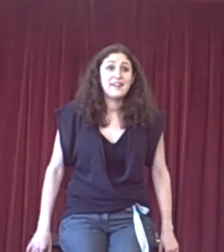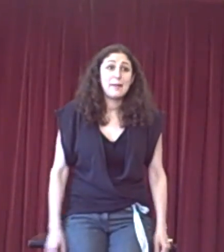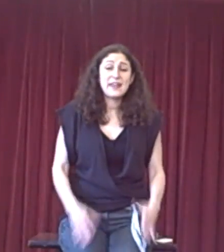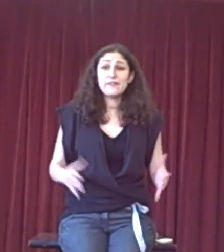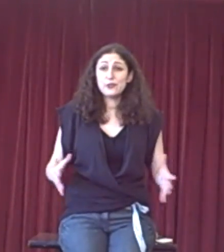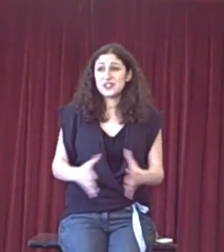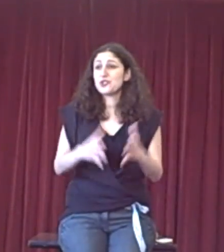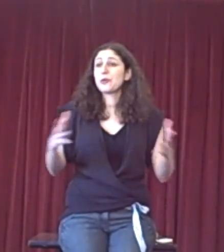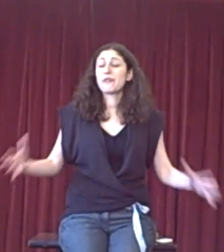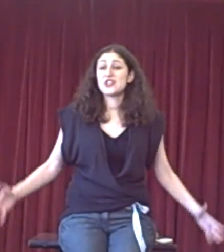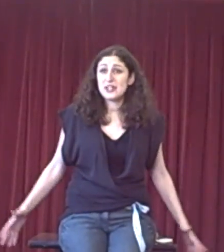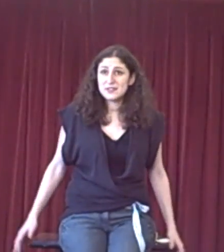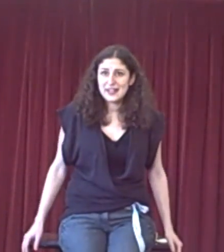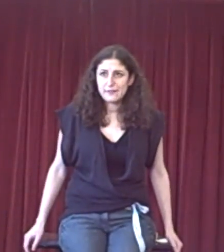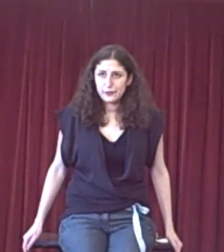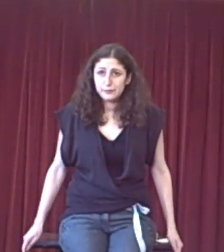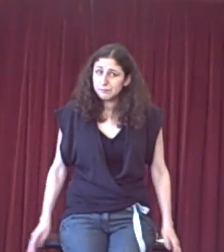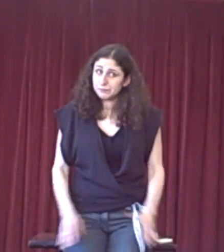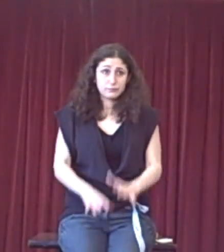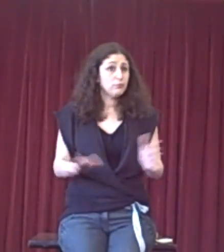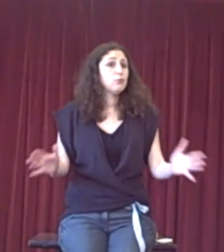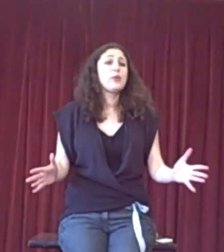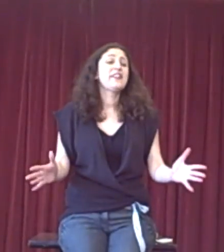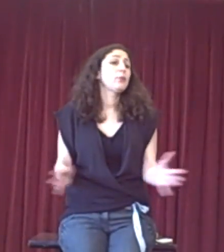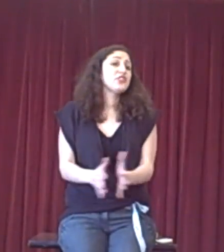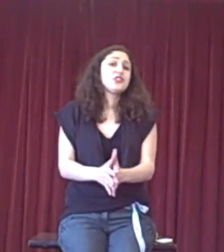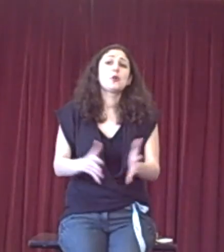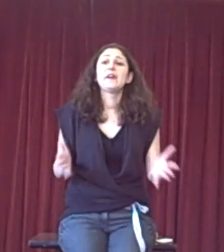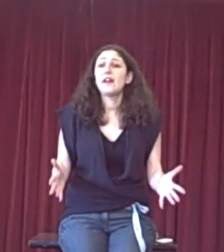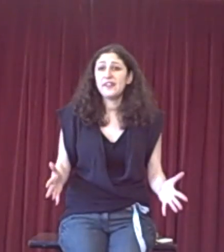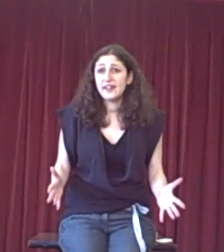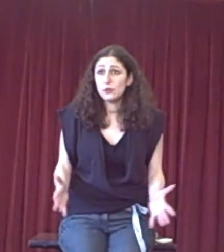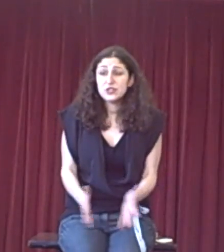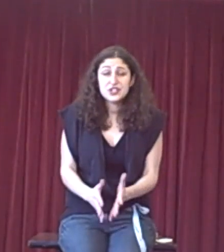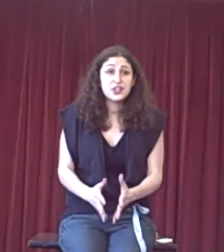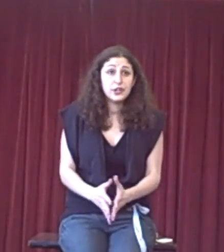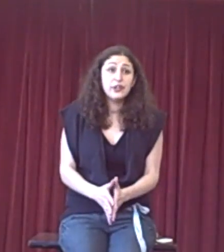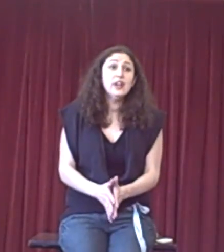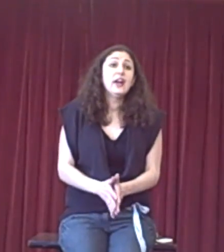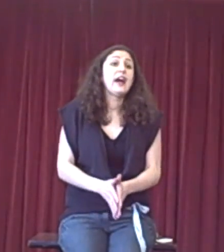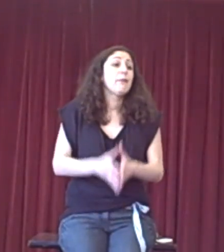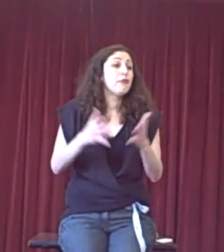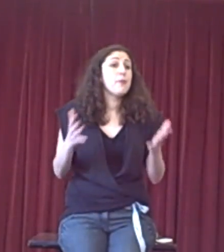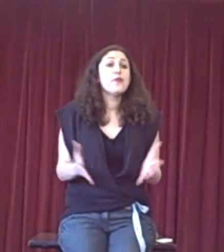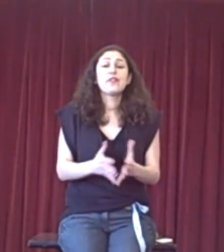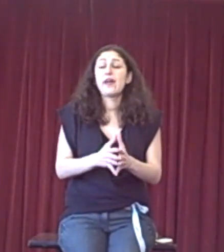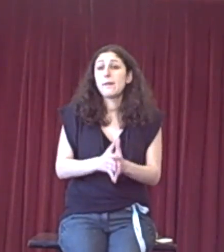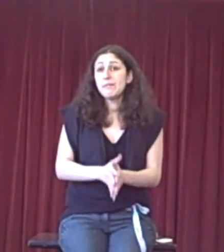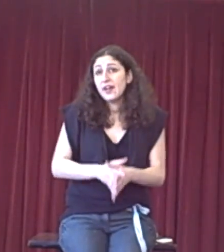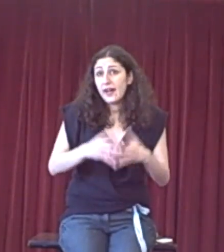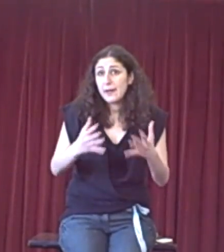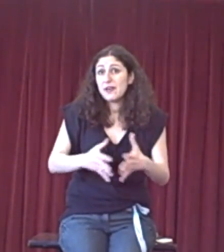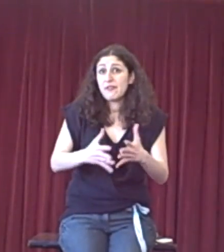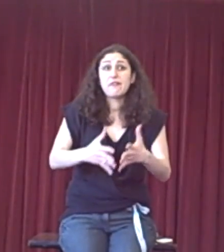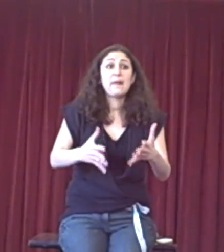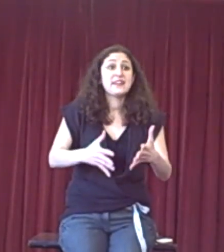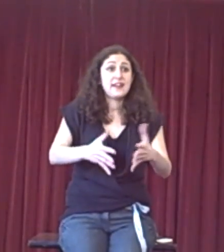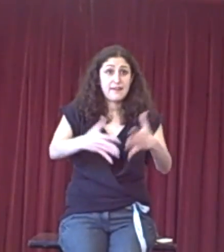evil, dictatorial regimes are evil. We think we should stop at nothing in order to remove them and have